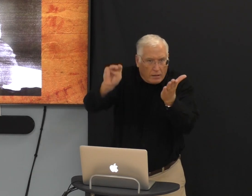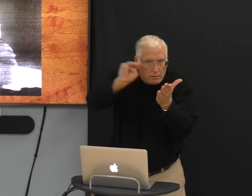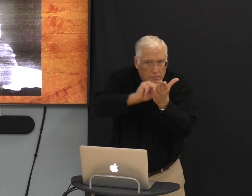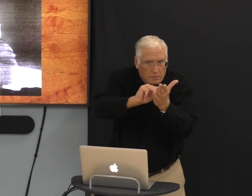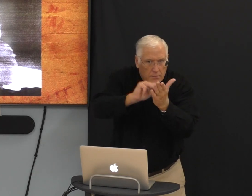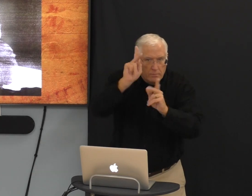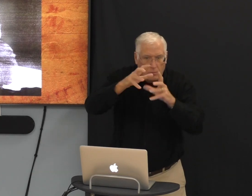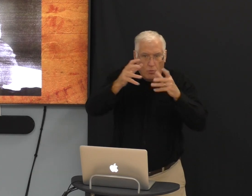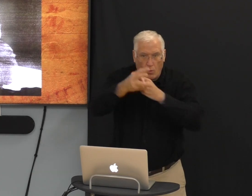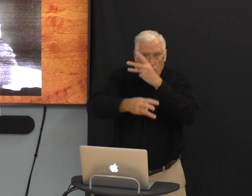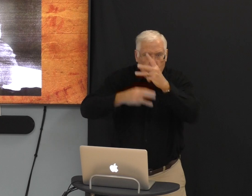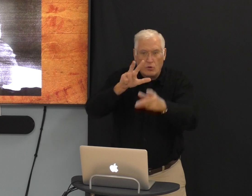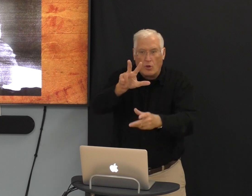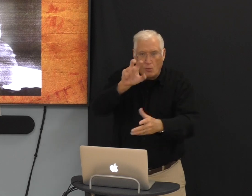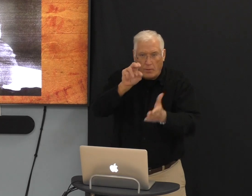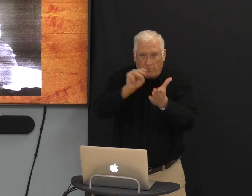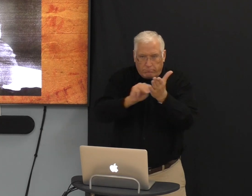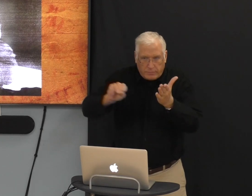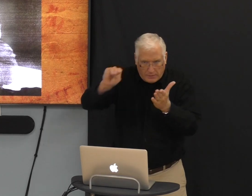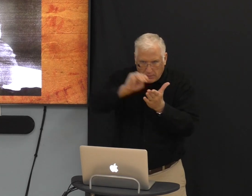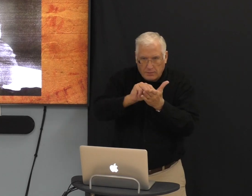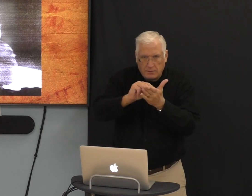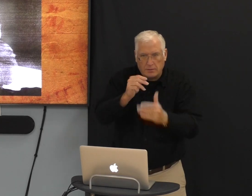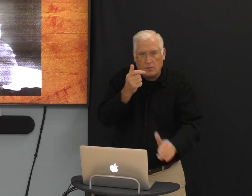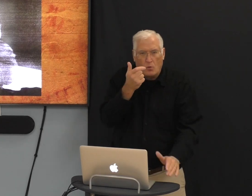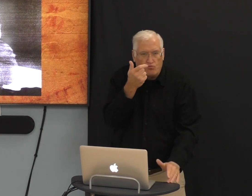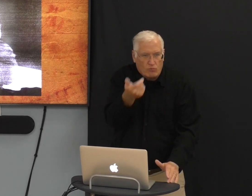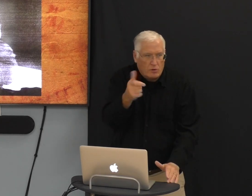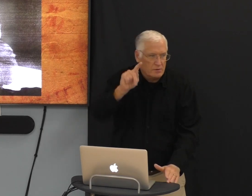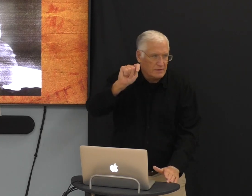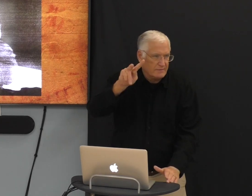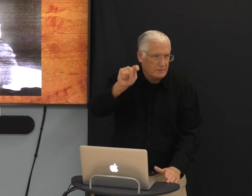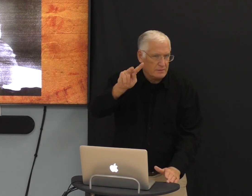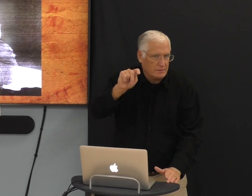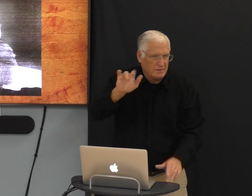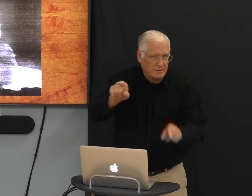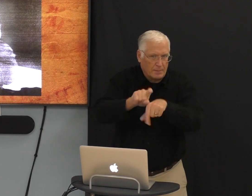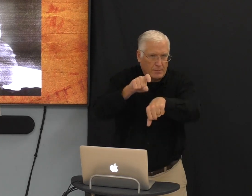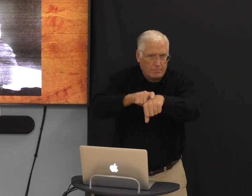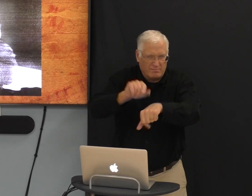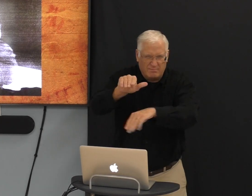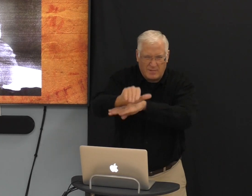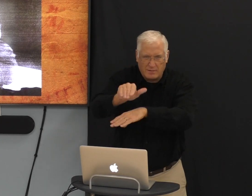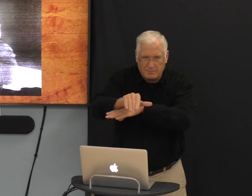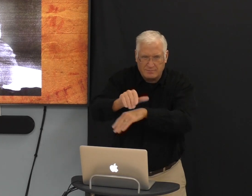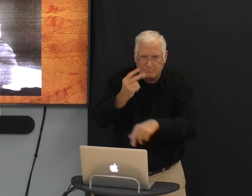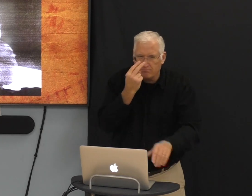300 million people watched that television in that time.